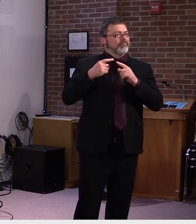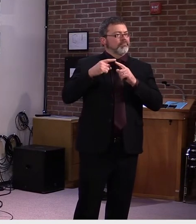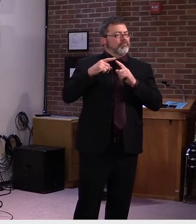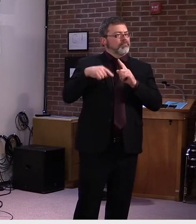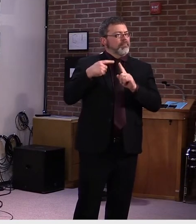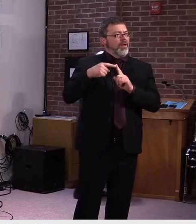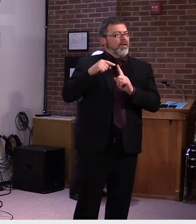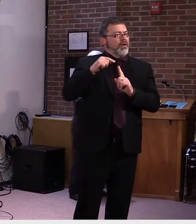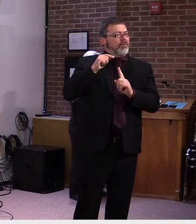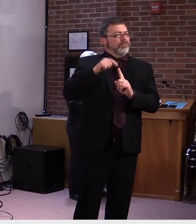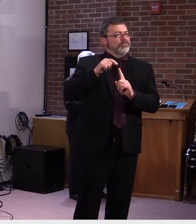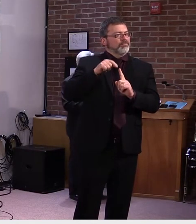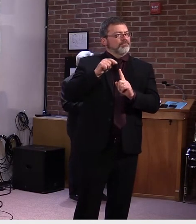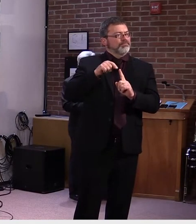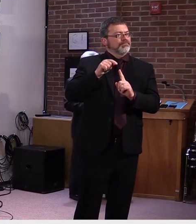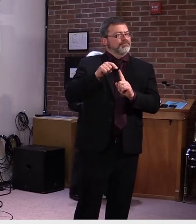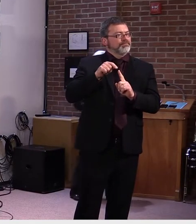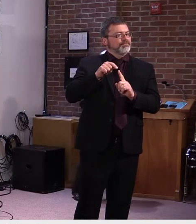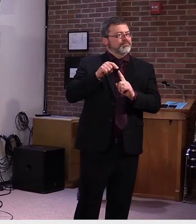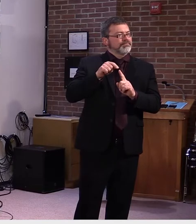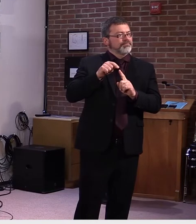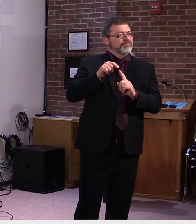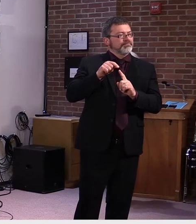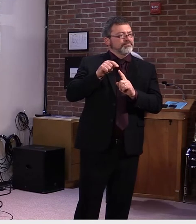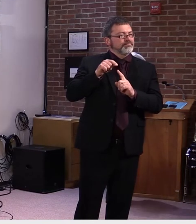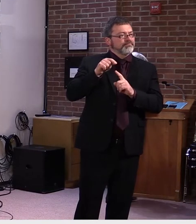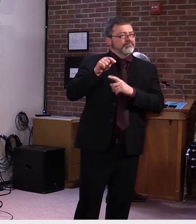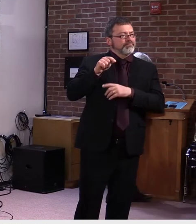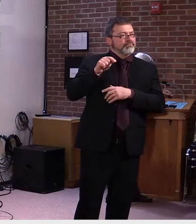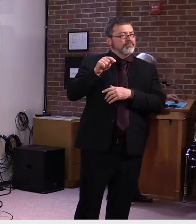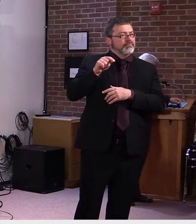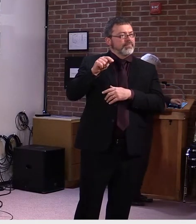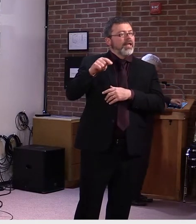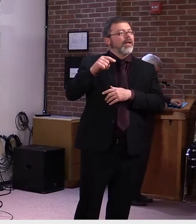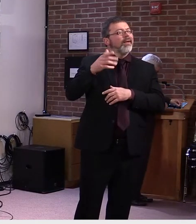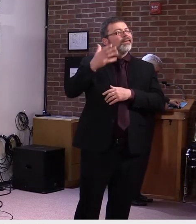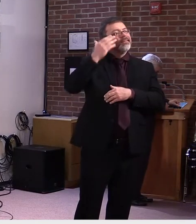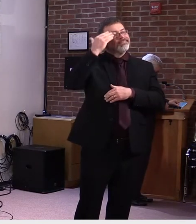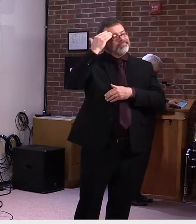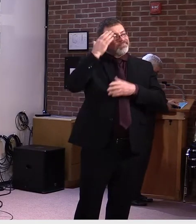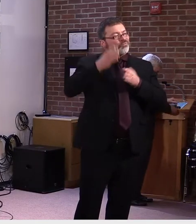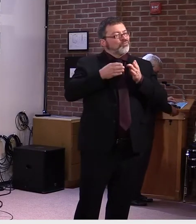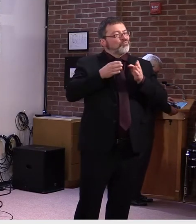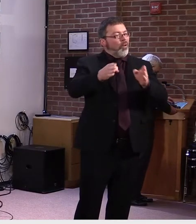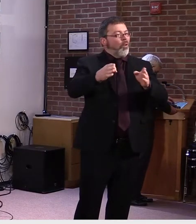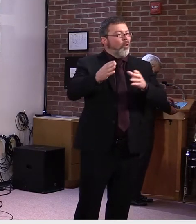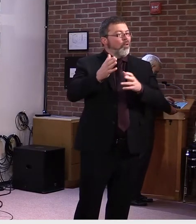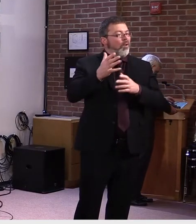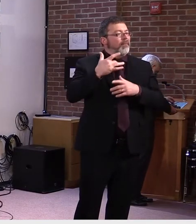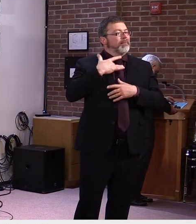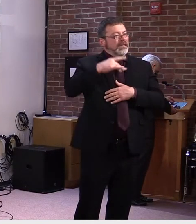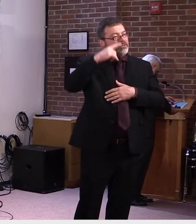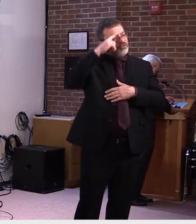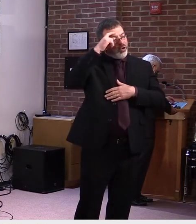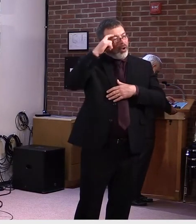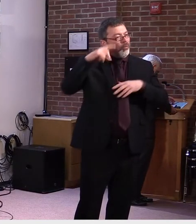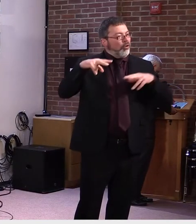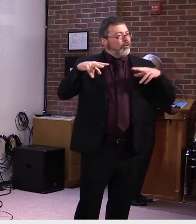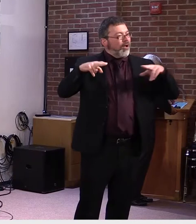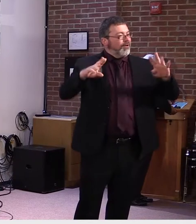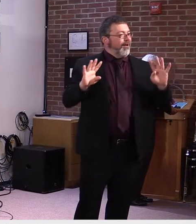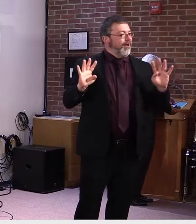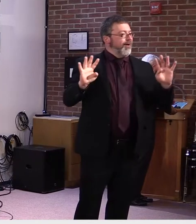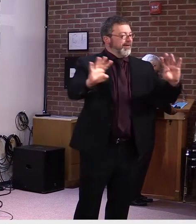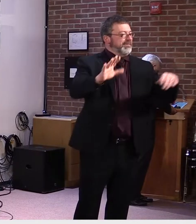and scratch, uh, along, uh, like Interstate 89 and the state's natural beauty is not